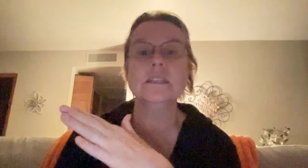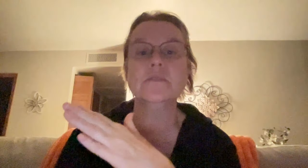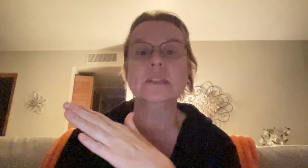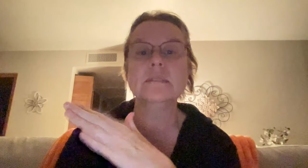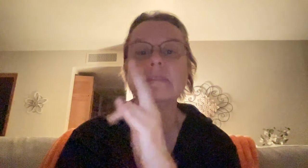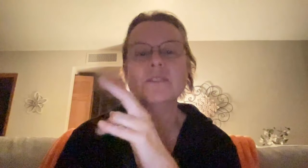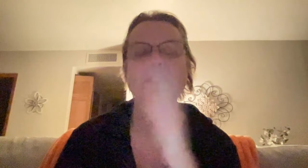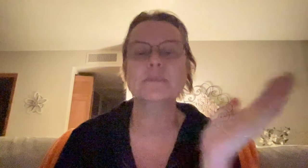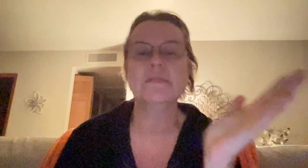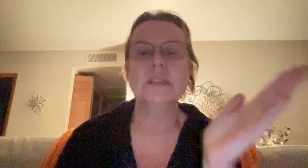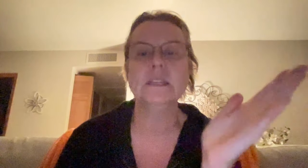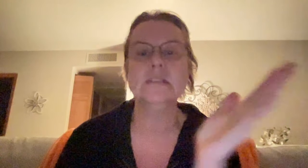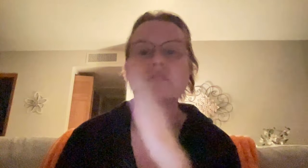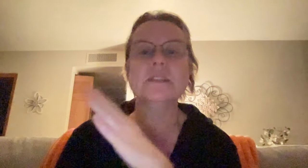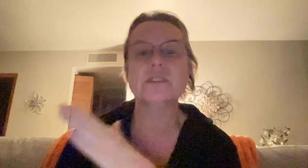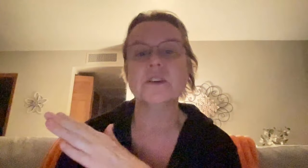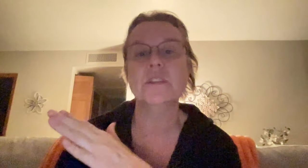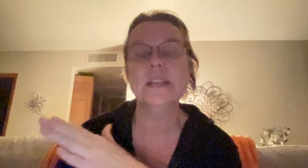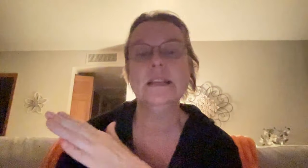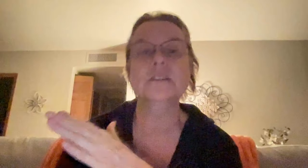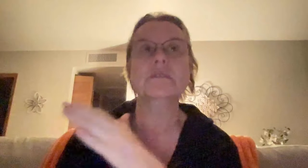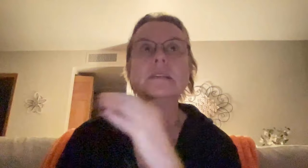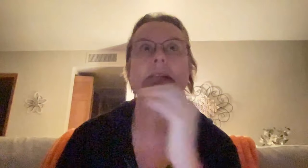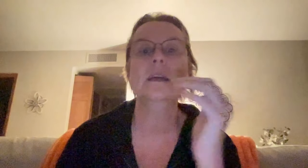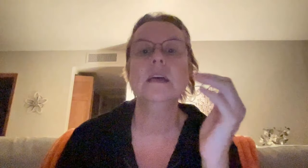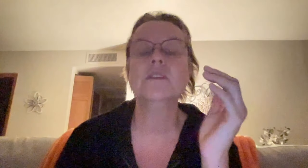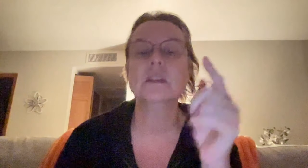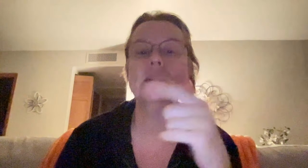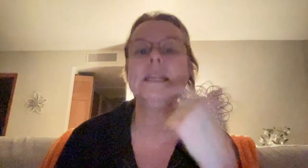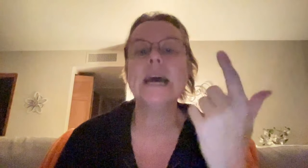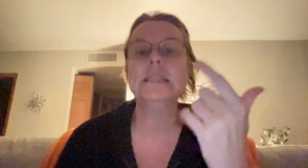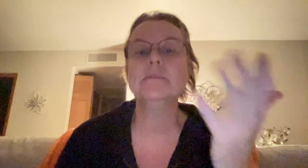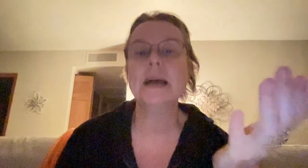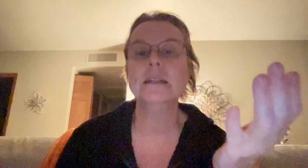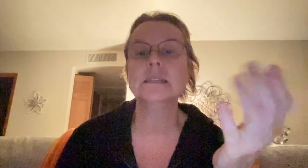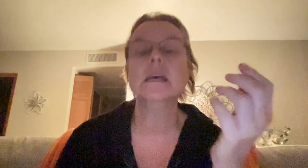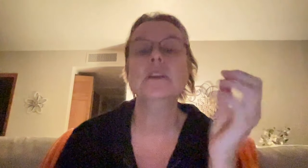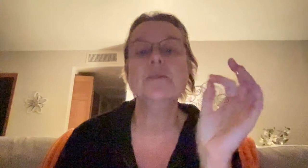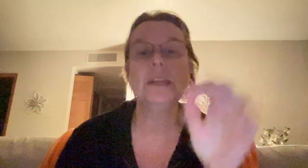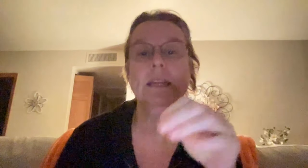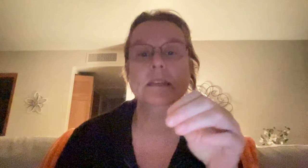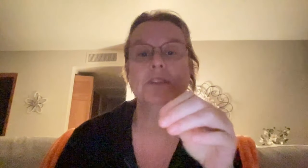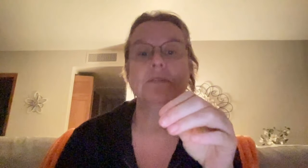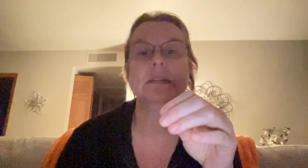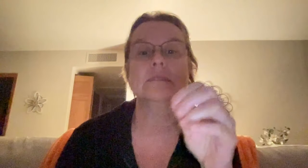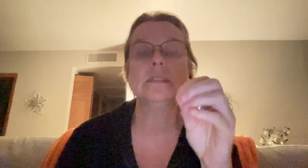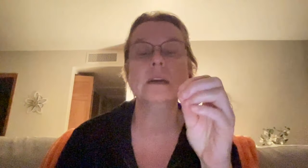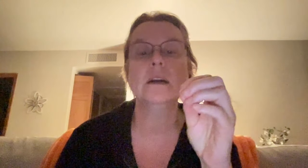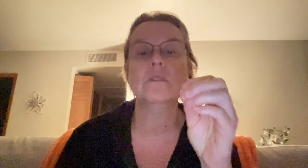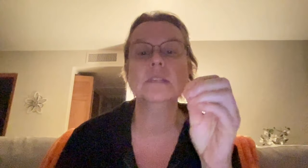intuitives. Not versus, but feeling intuitives or thinking intuitives. There's going to be a nice balance. You thinking intuitives are going